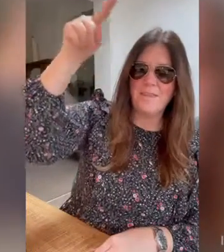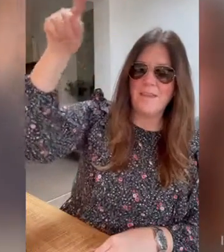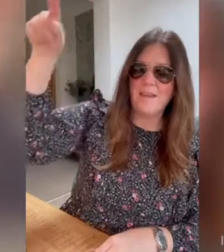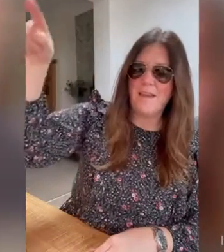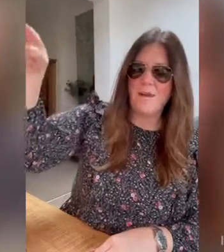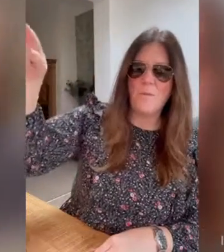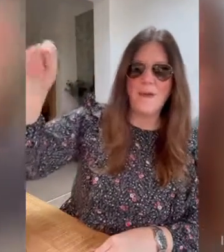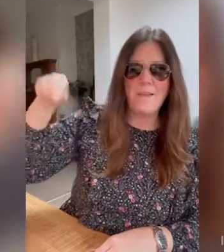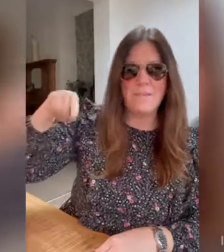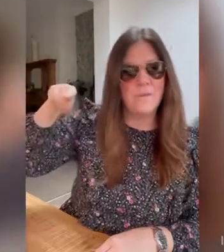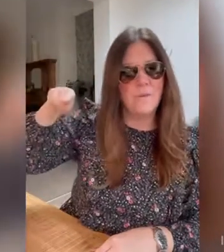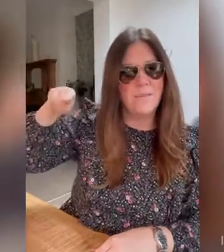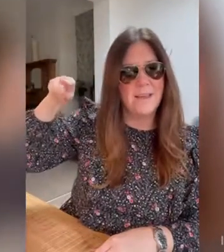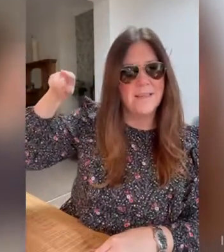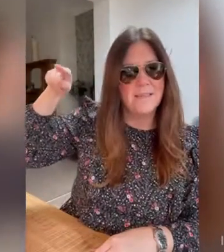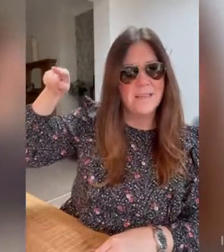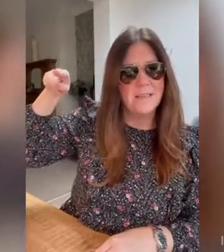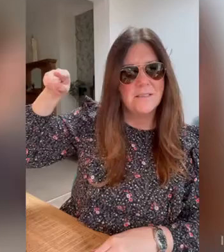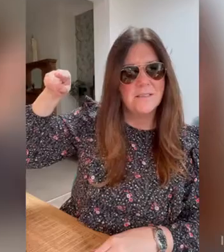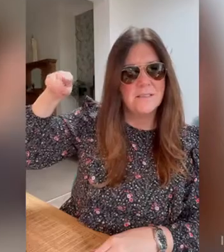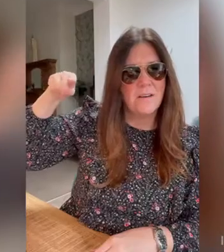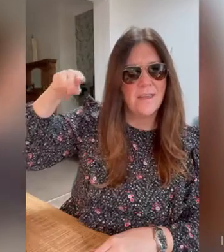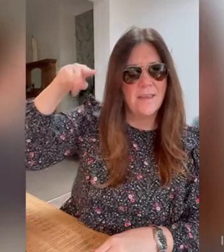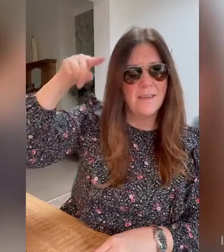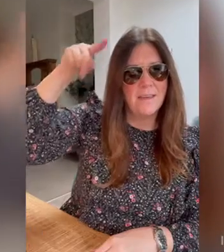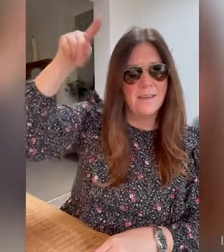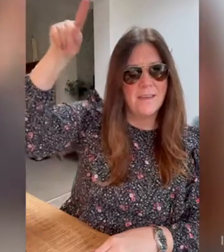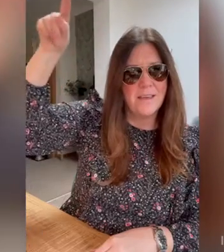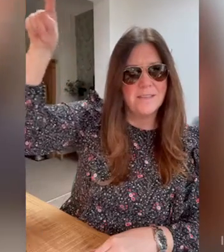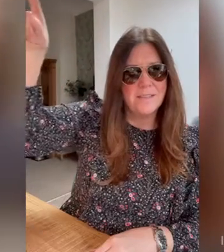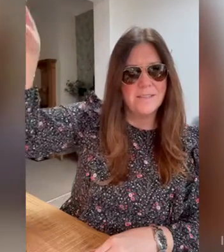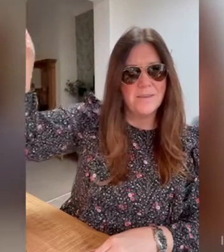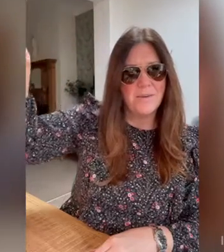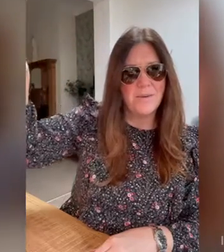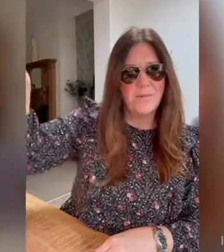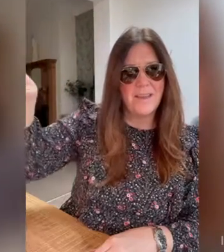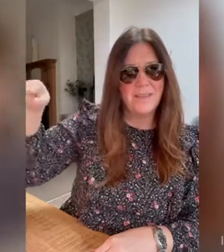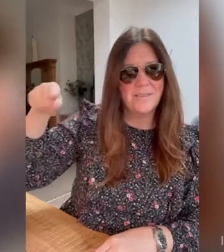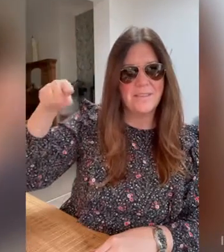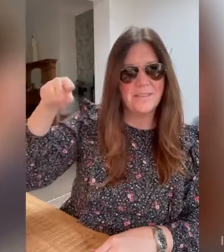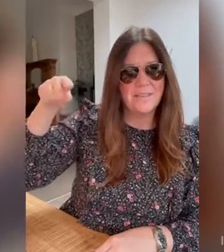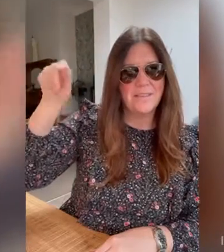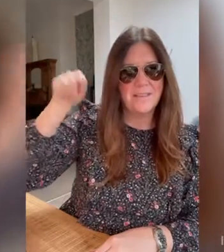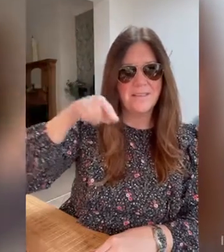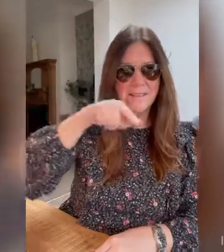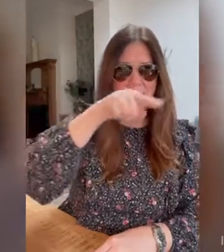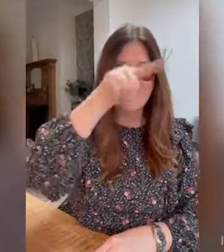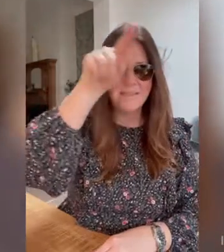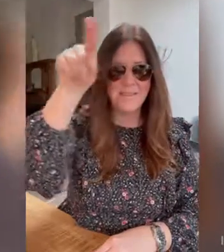air away from your face. So start here and circle around sun.